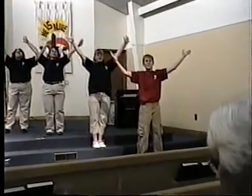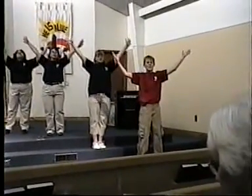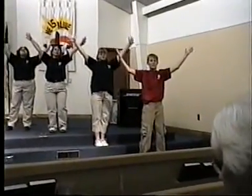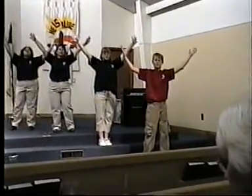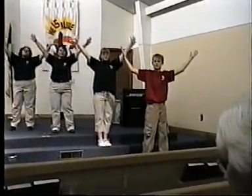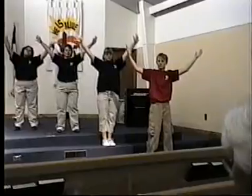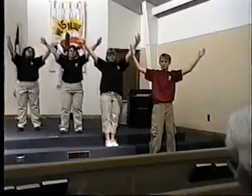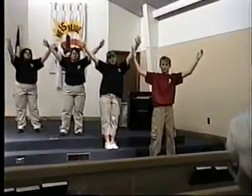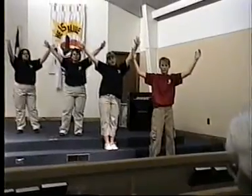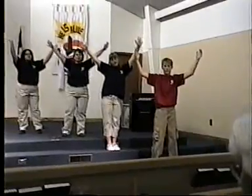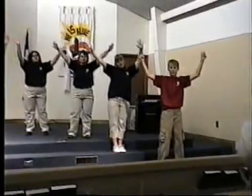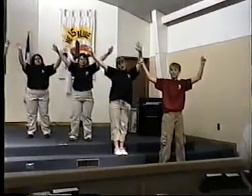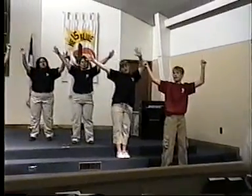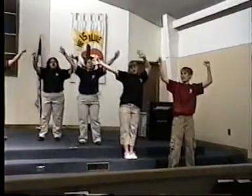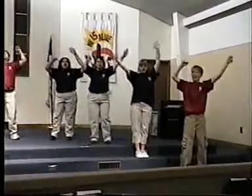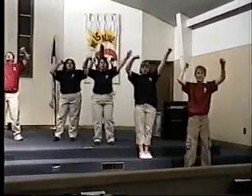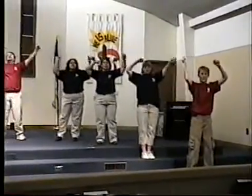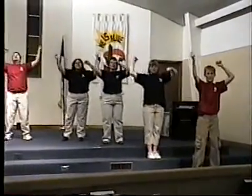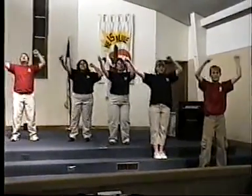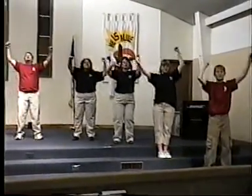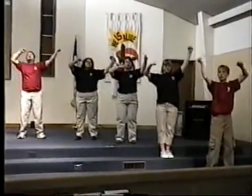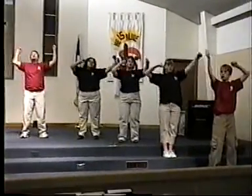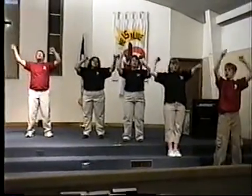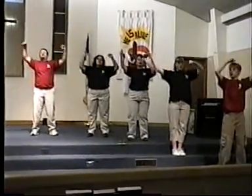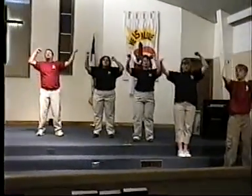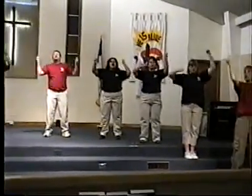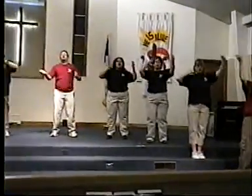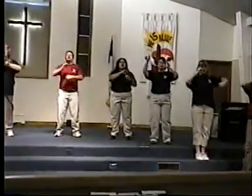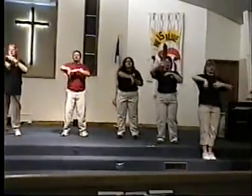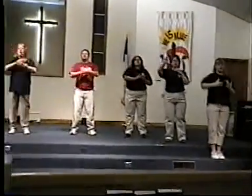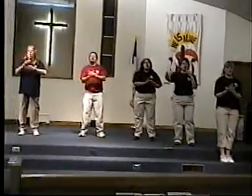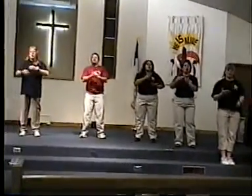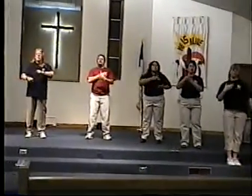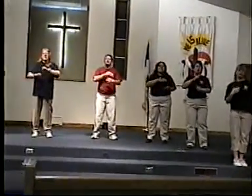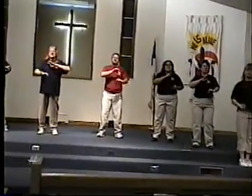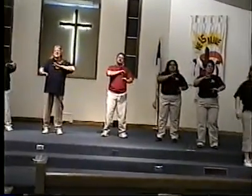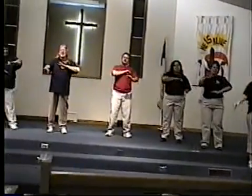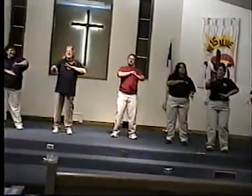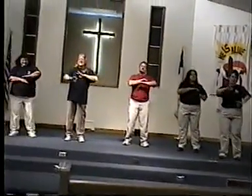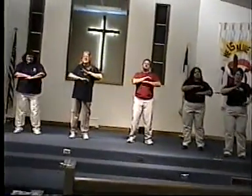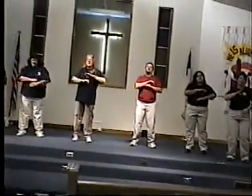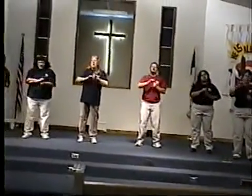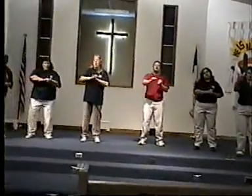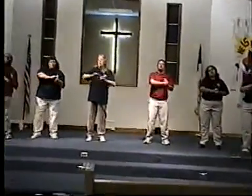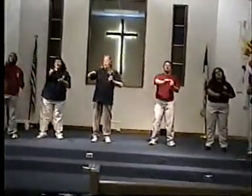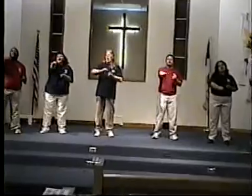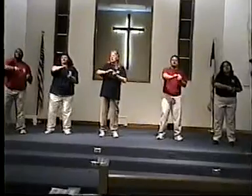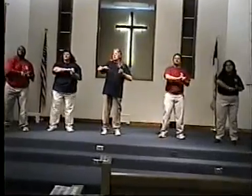all my sins are washed